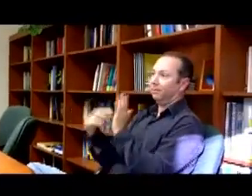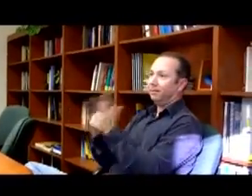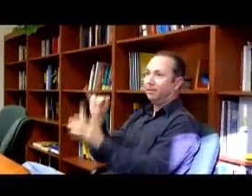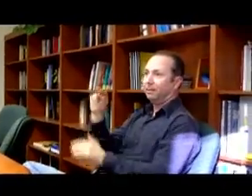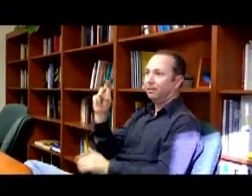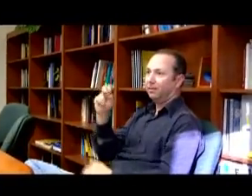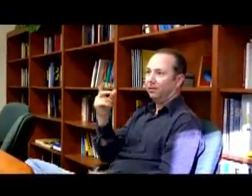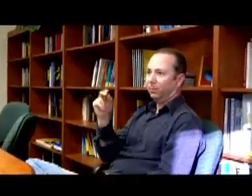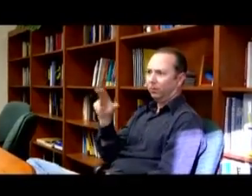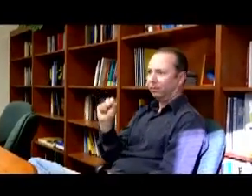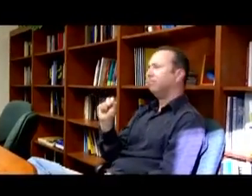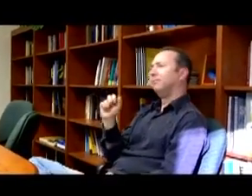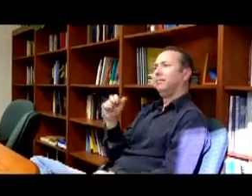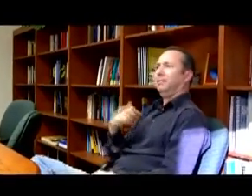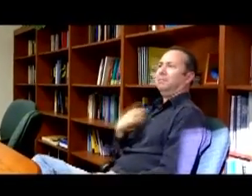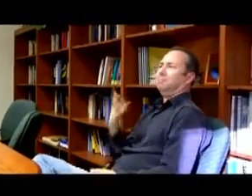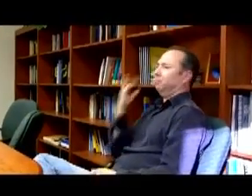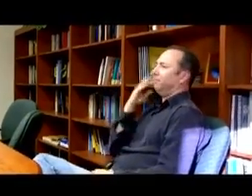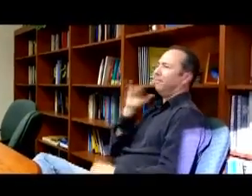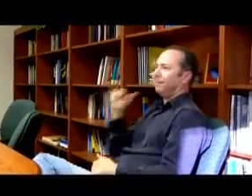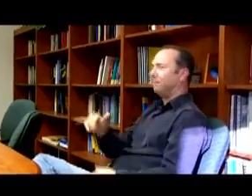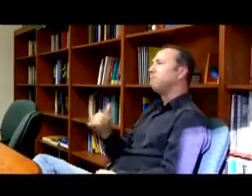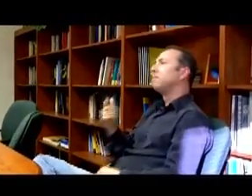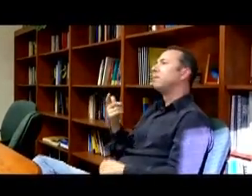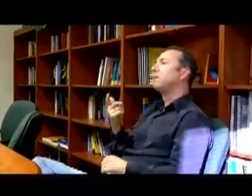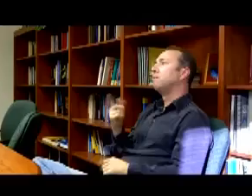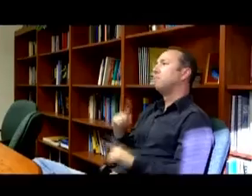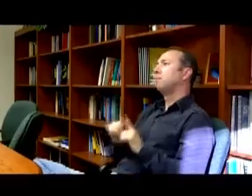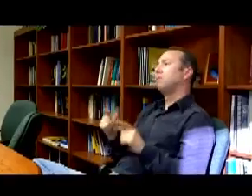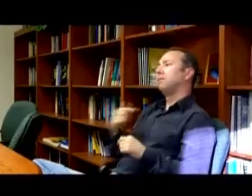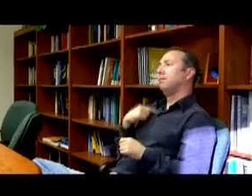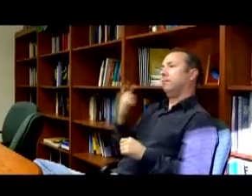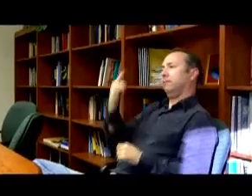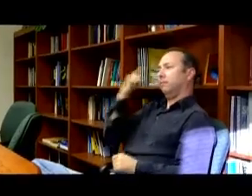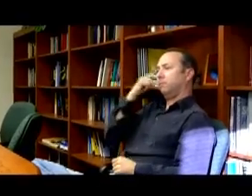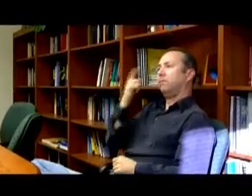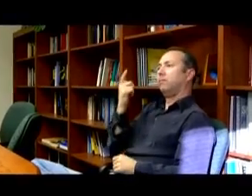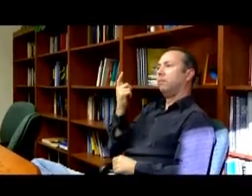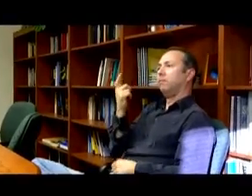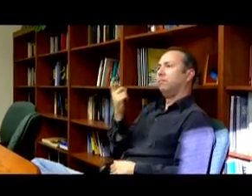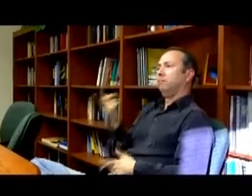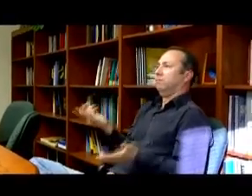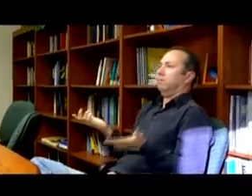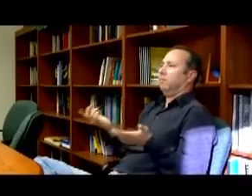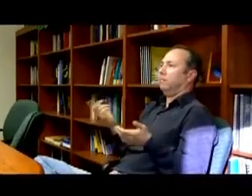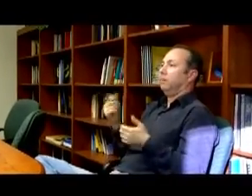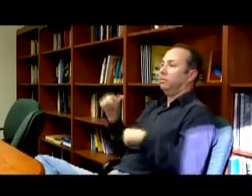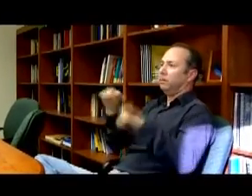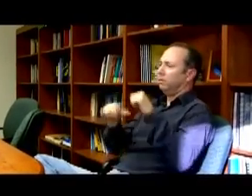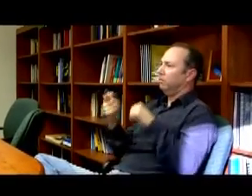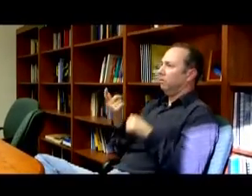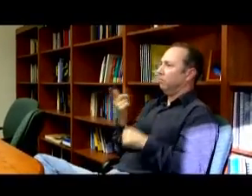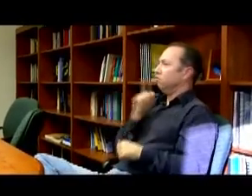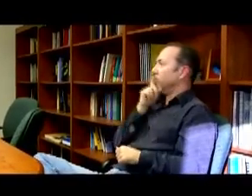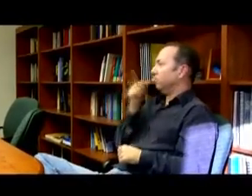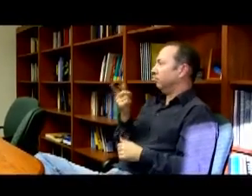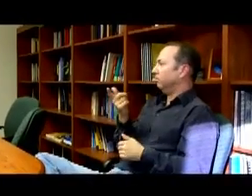through, deaf or Indigenous people. But I think that science,